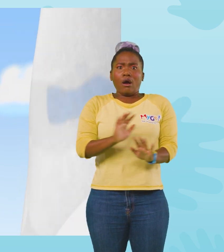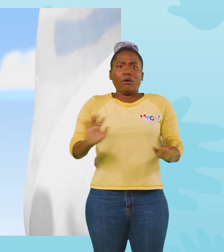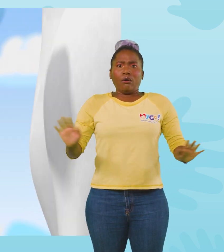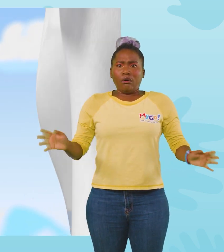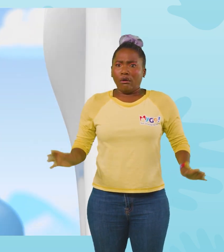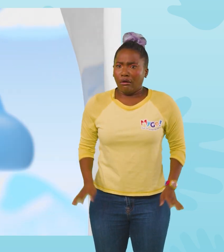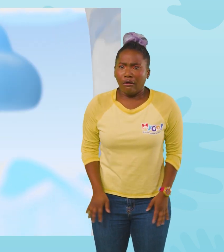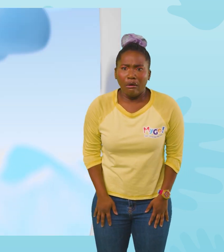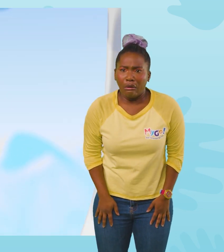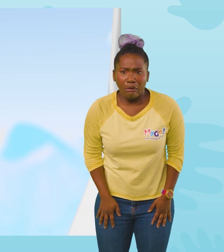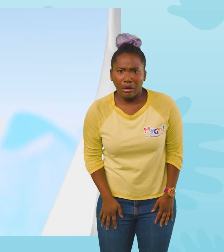Gotcha!